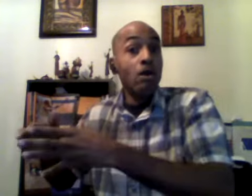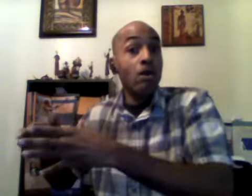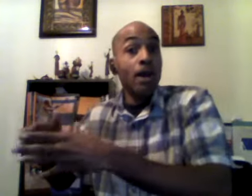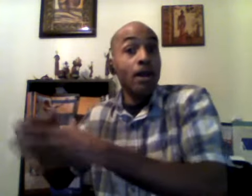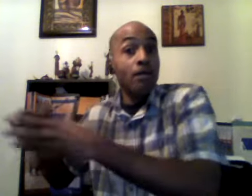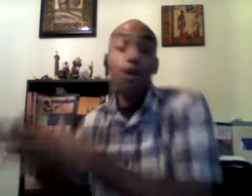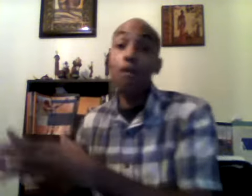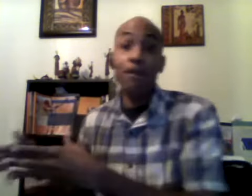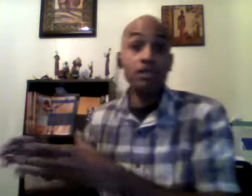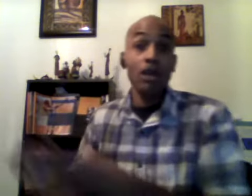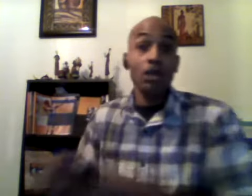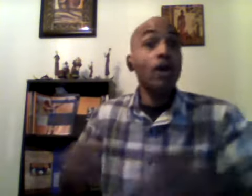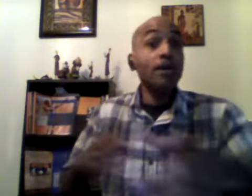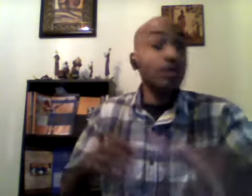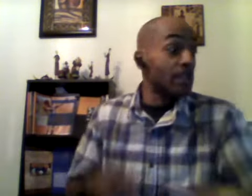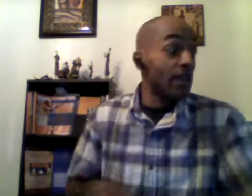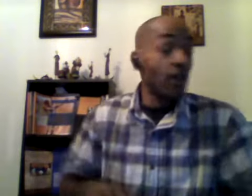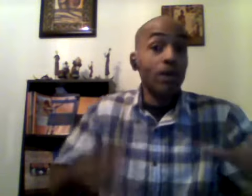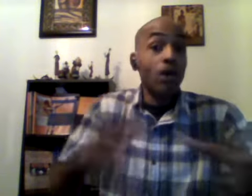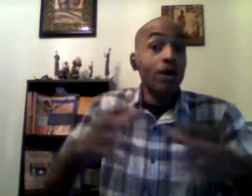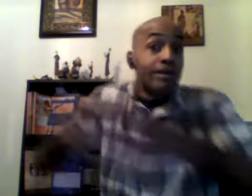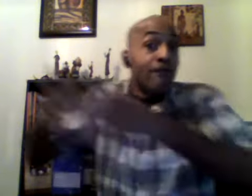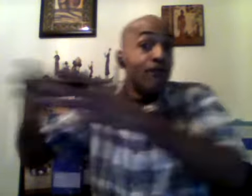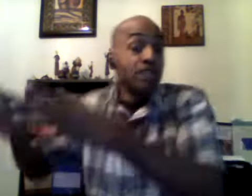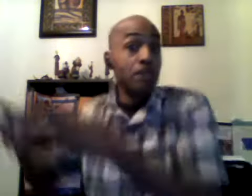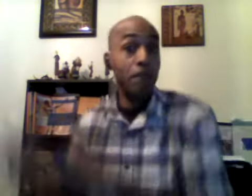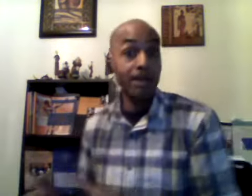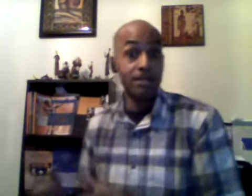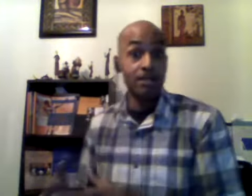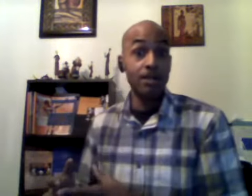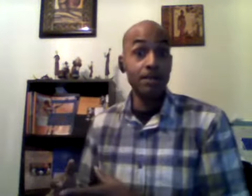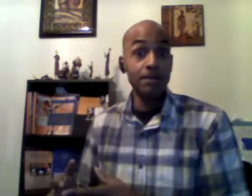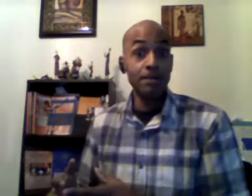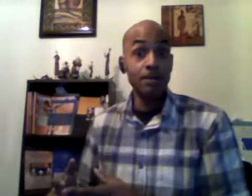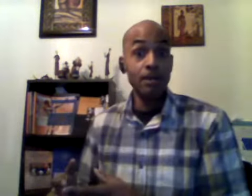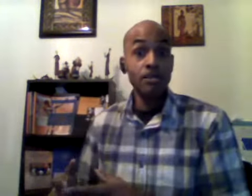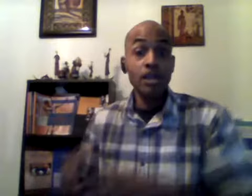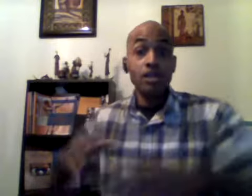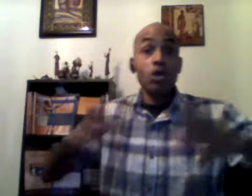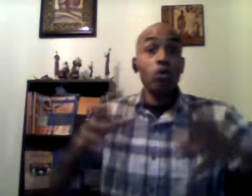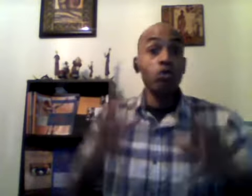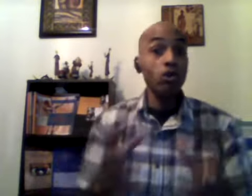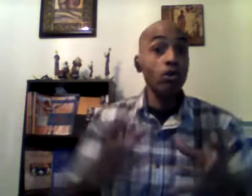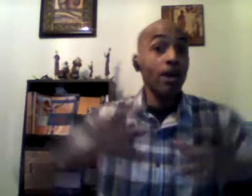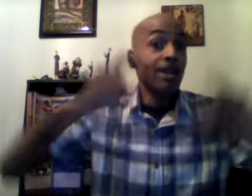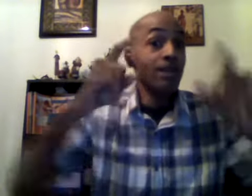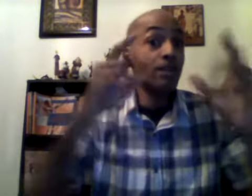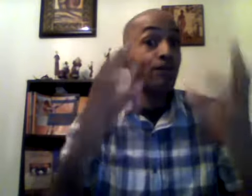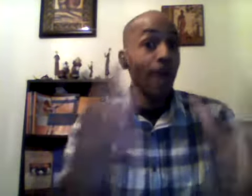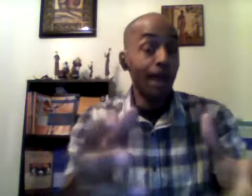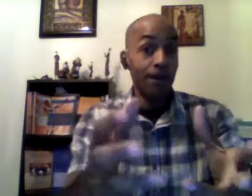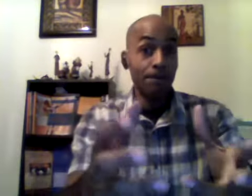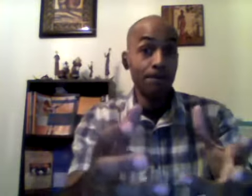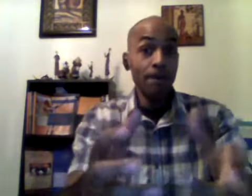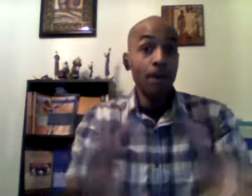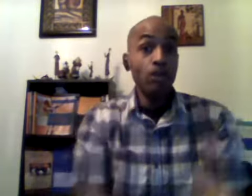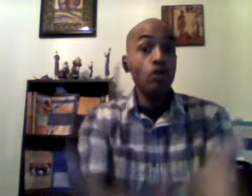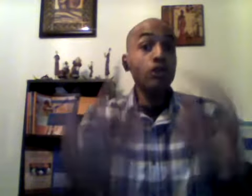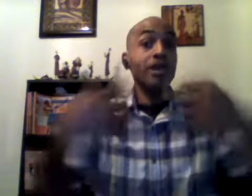and aerobics you understand we go into flexibility ability see so you can develop you can